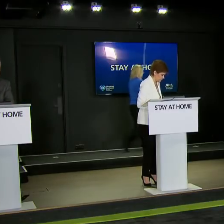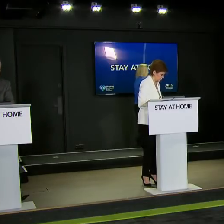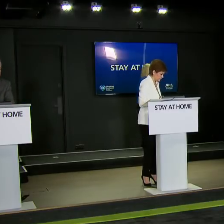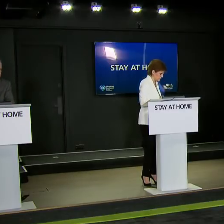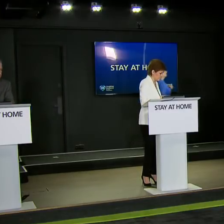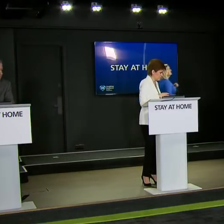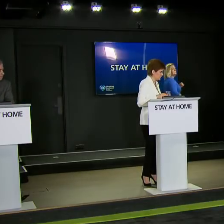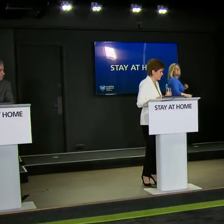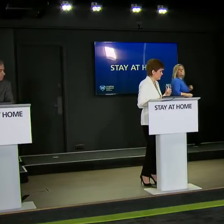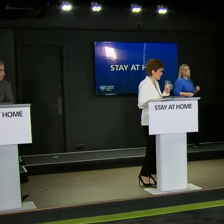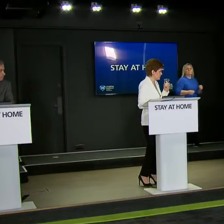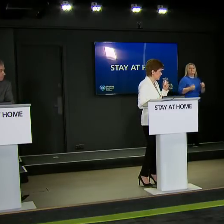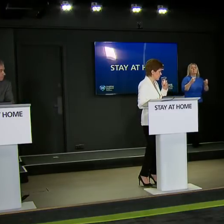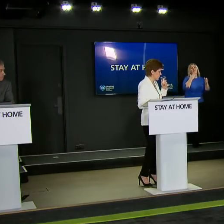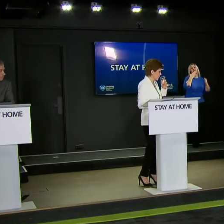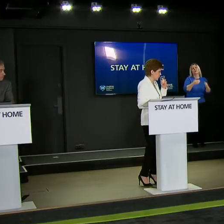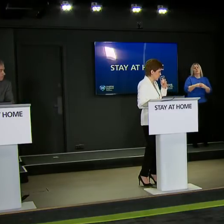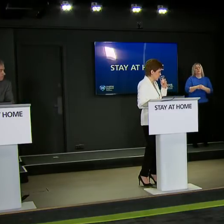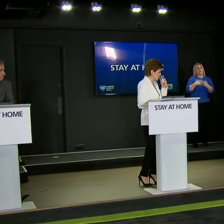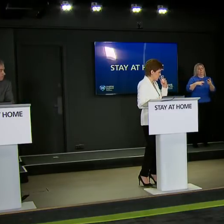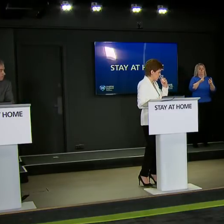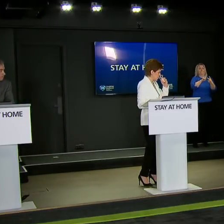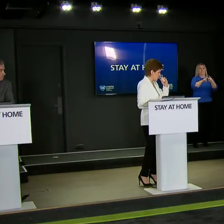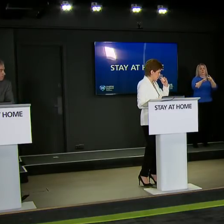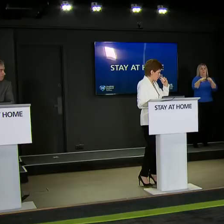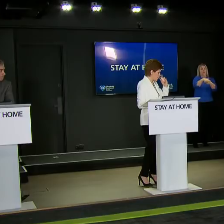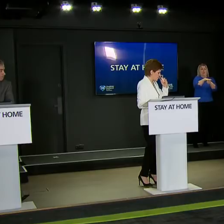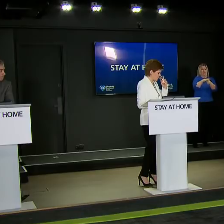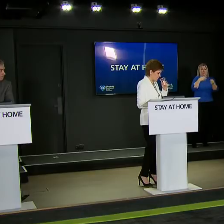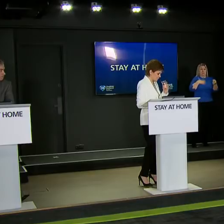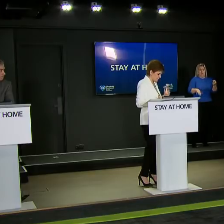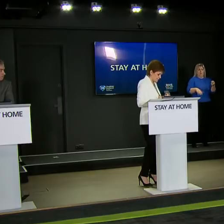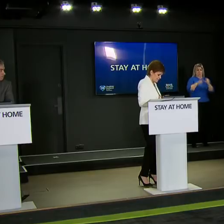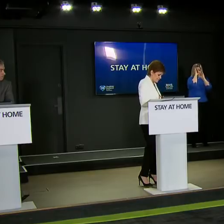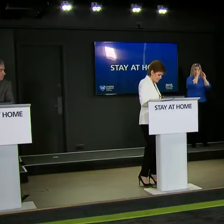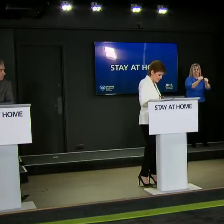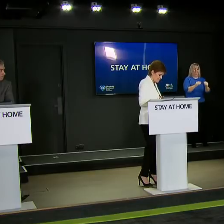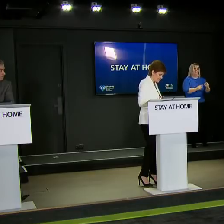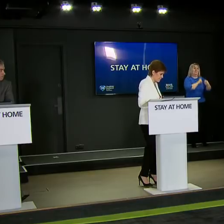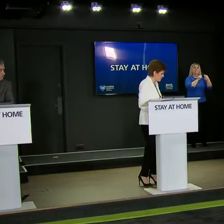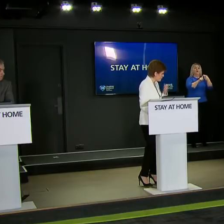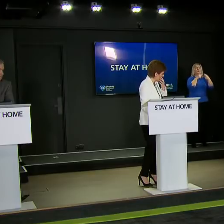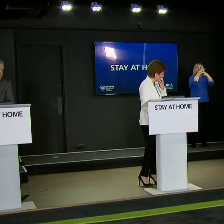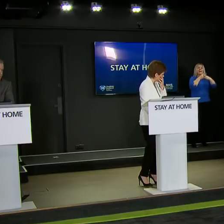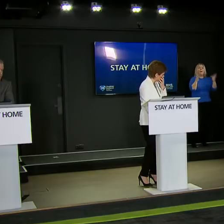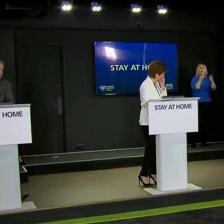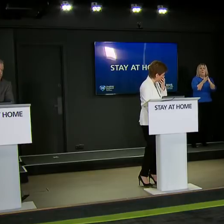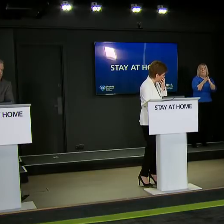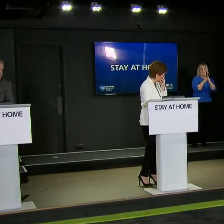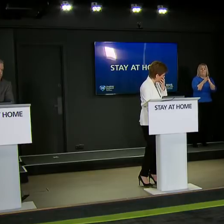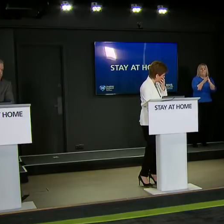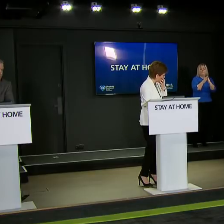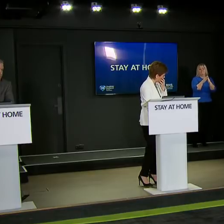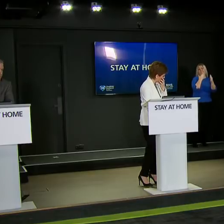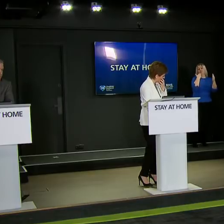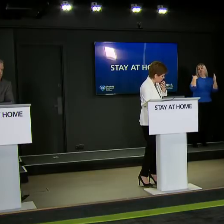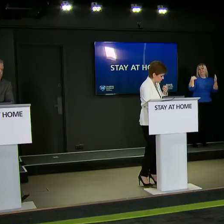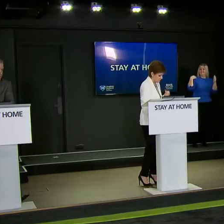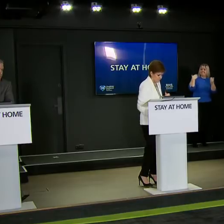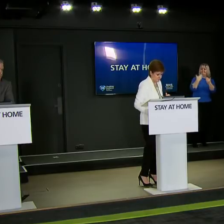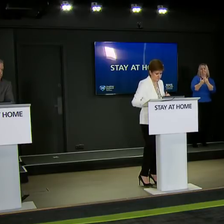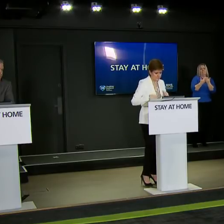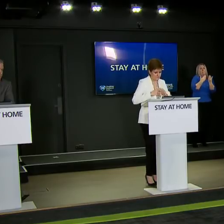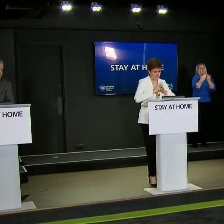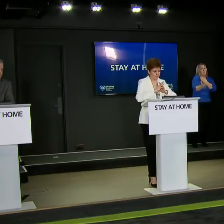two areas I want to briefly touch on this morning, the First Concerns care homes. Over the last few days, we have set out further